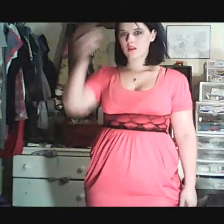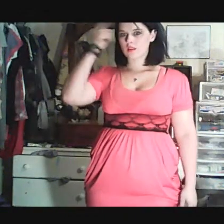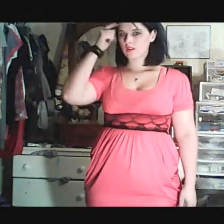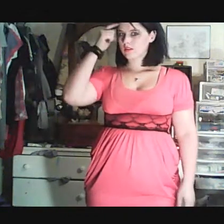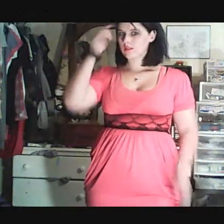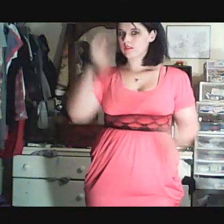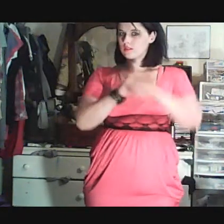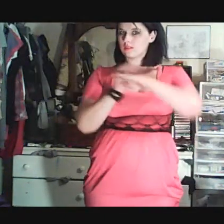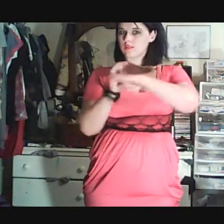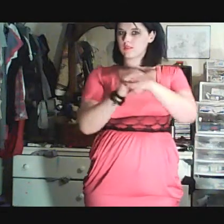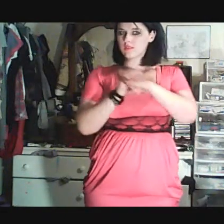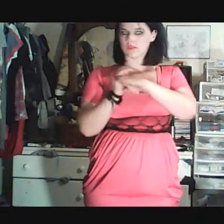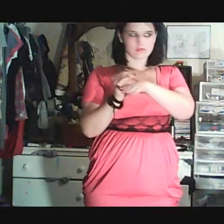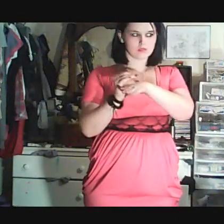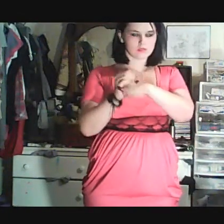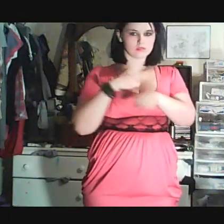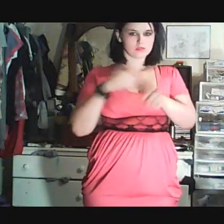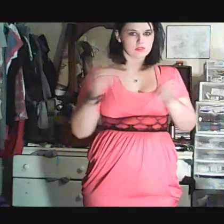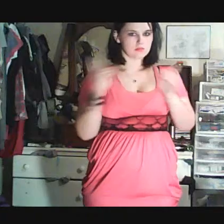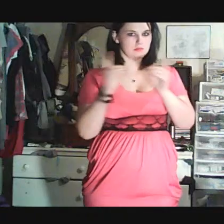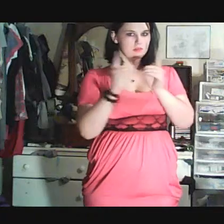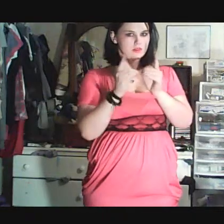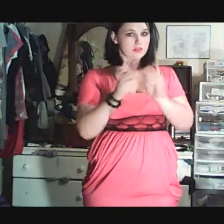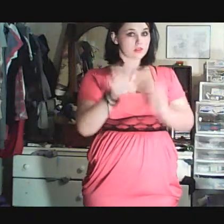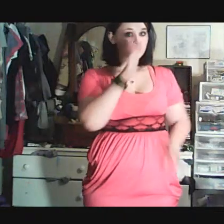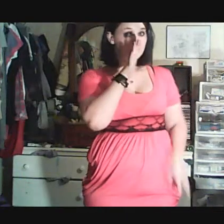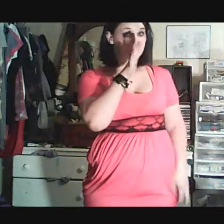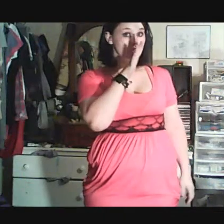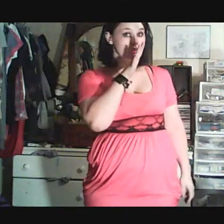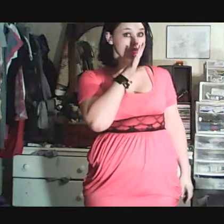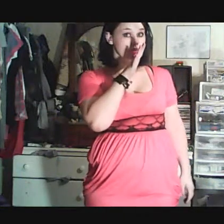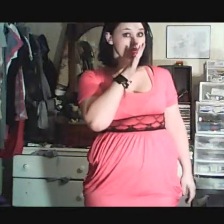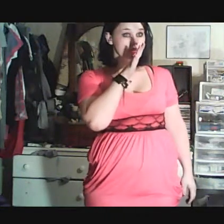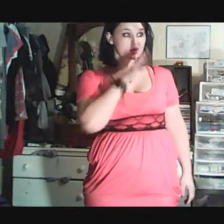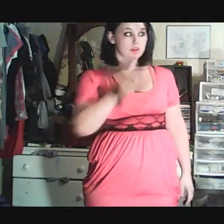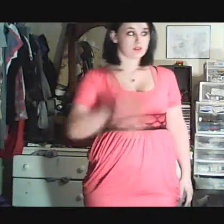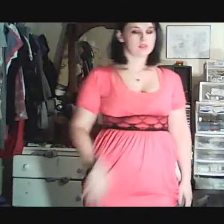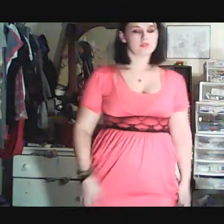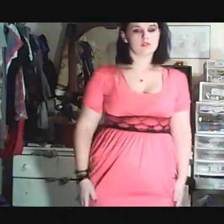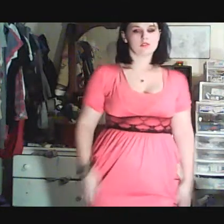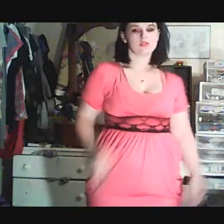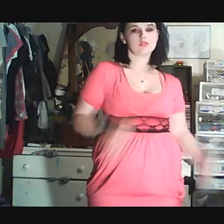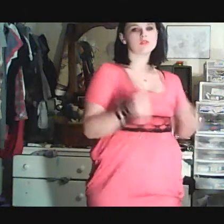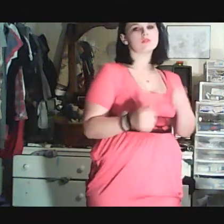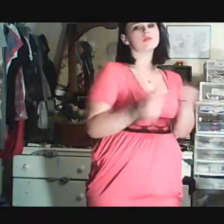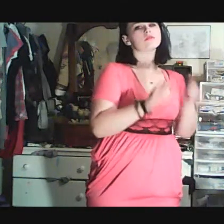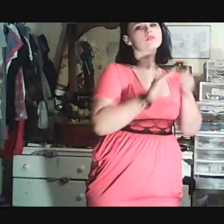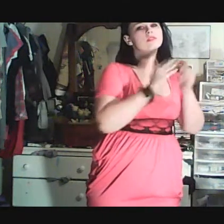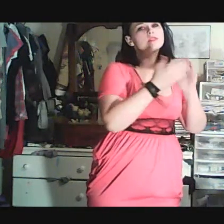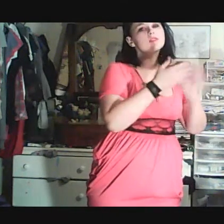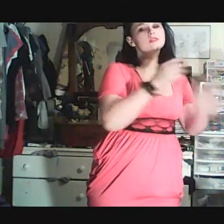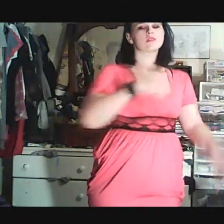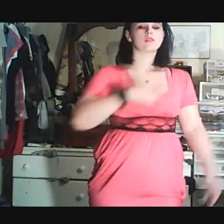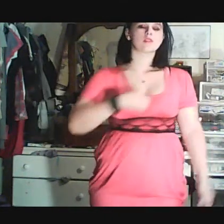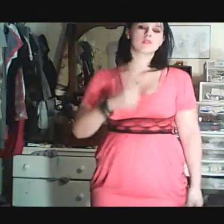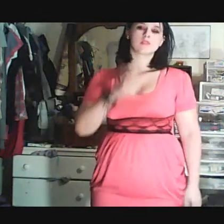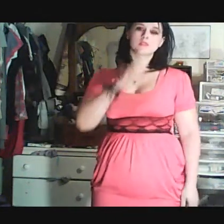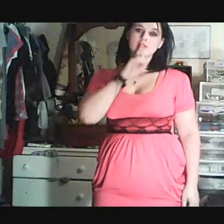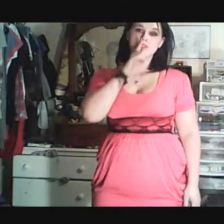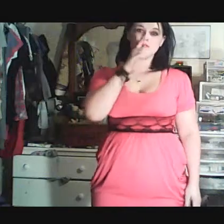Recount the night that I first met your mother, and on the drive back to my house, I told